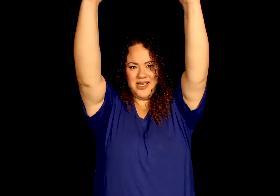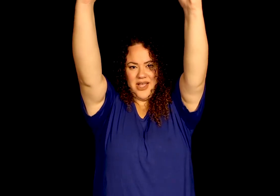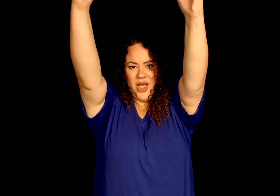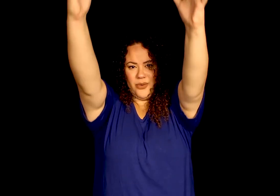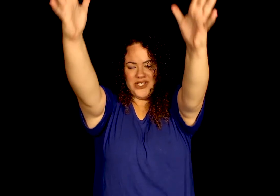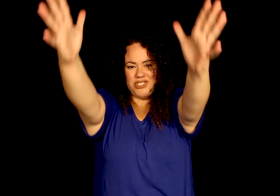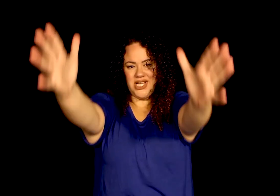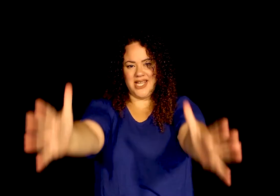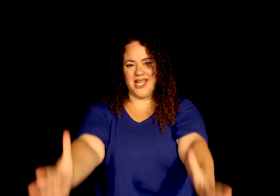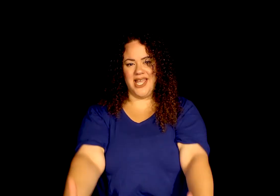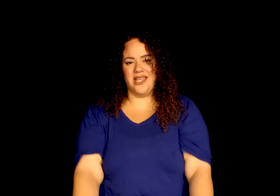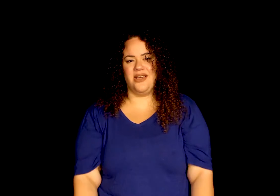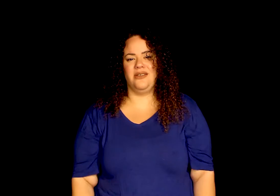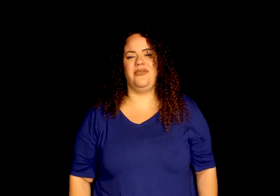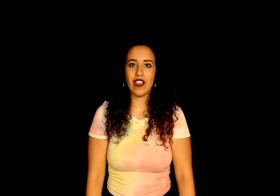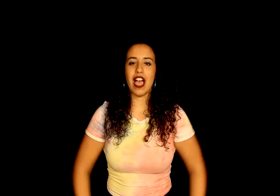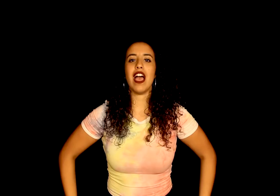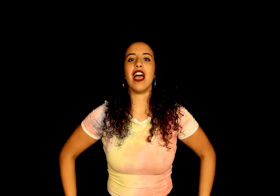wishing he could fly